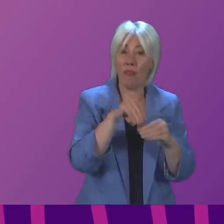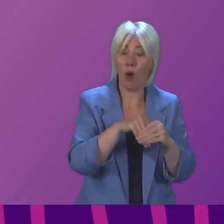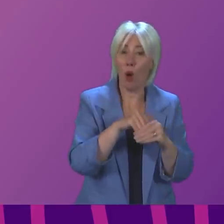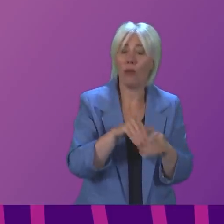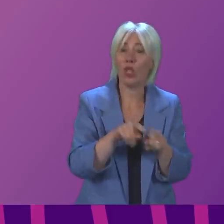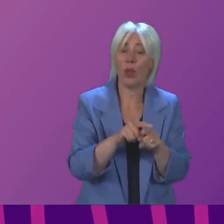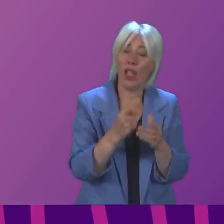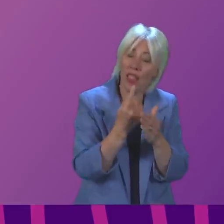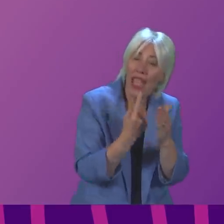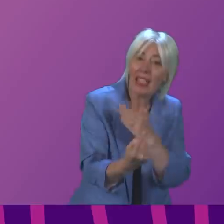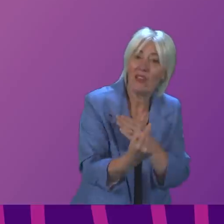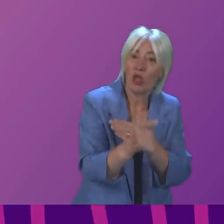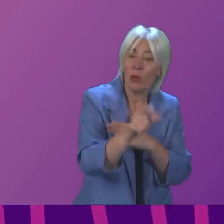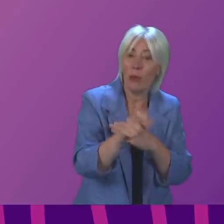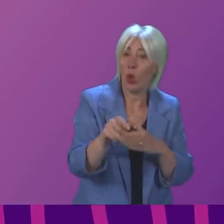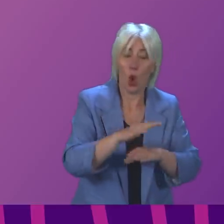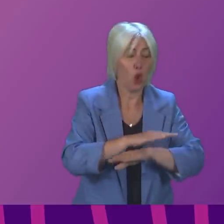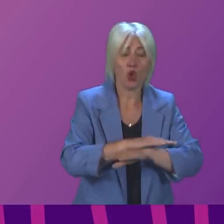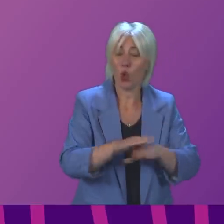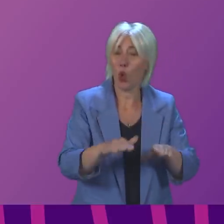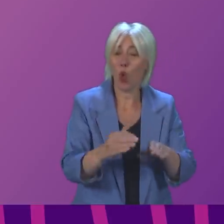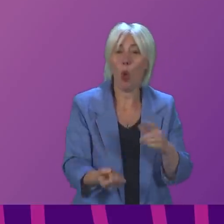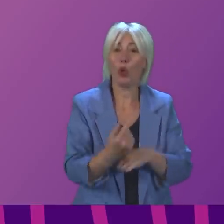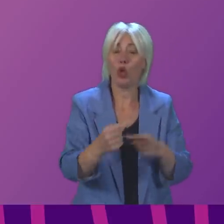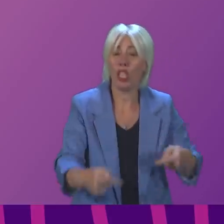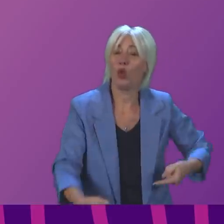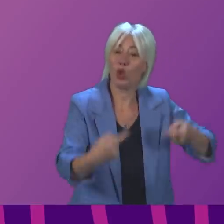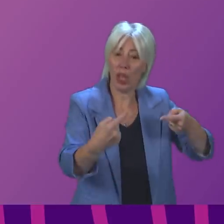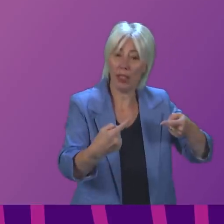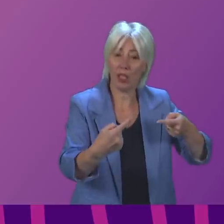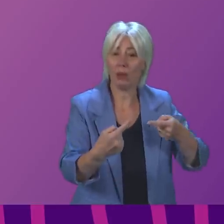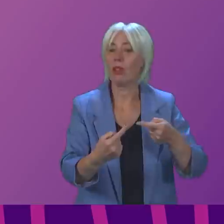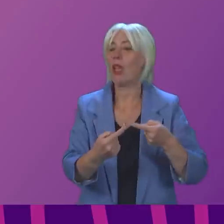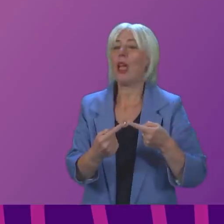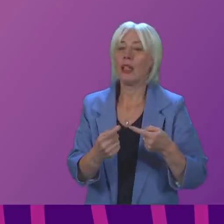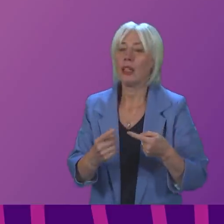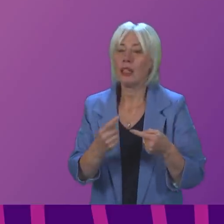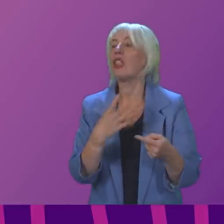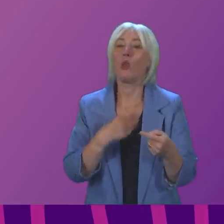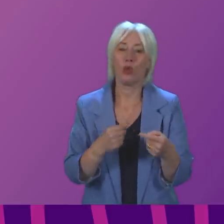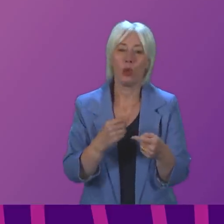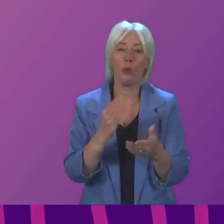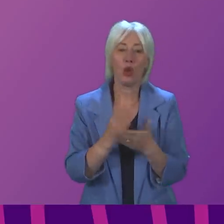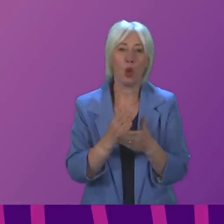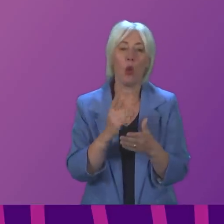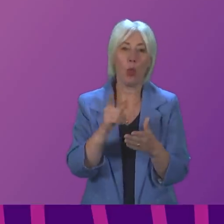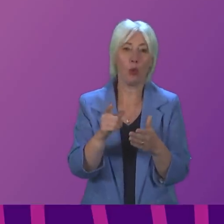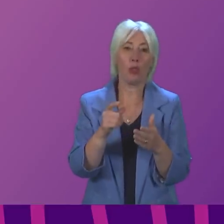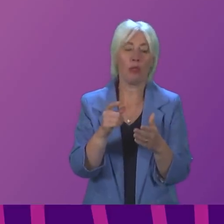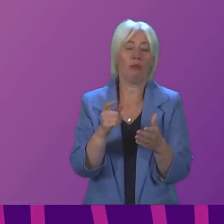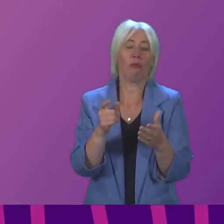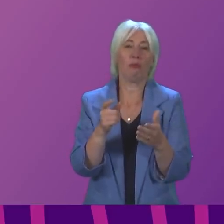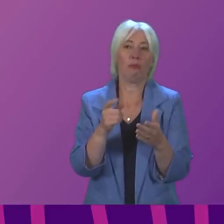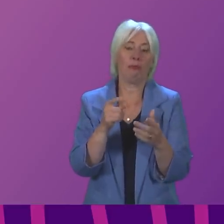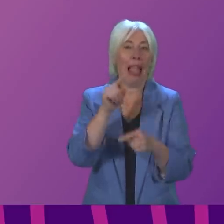the individuals who had no opportunity to challenge allegations were not put in the position of having those allegations publicly made.